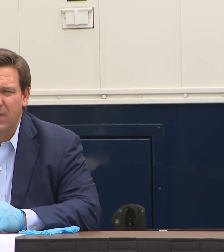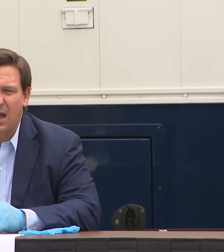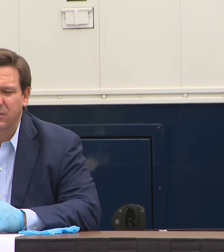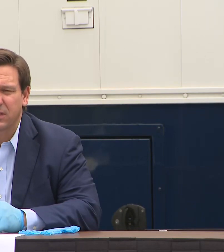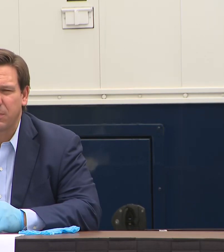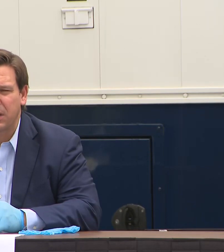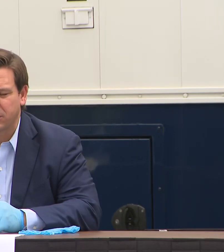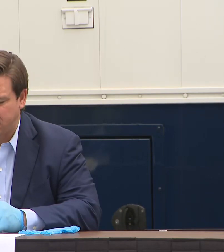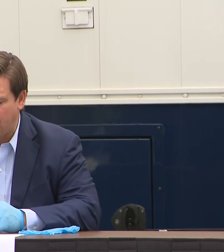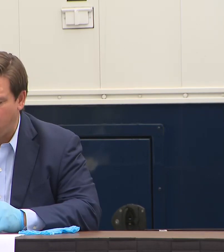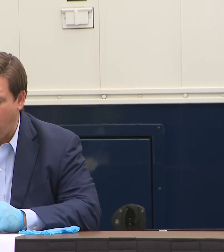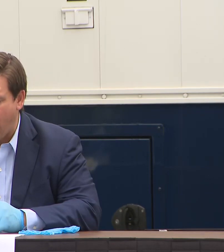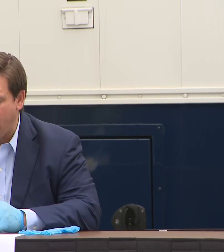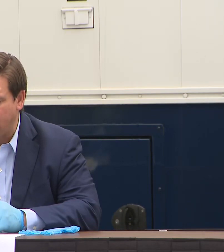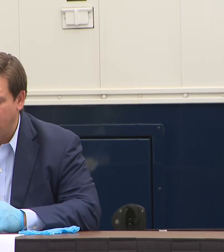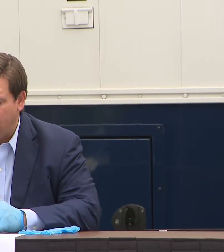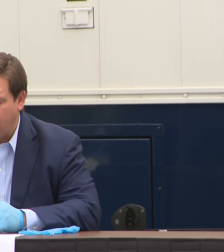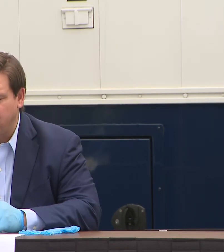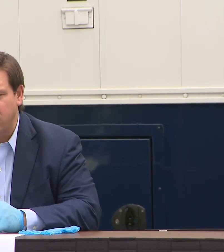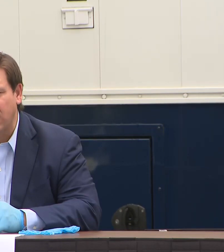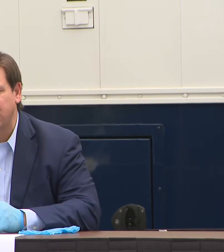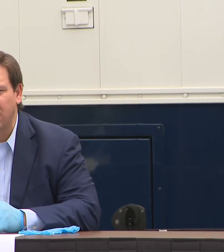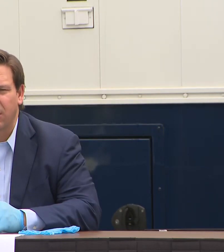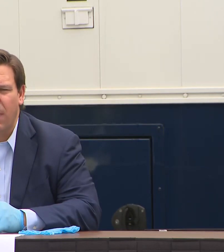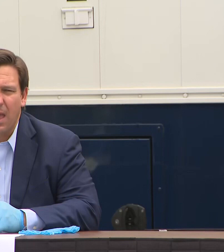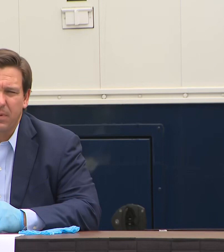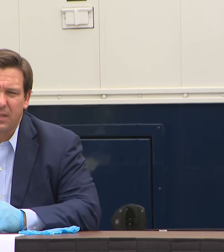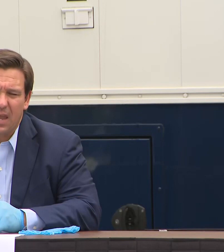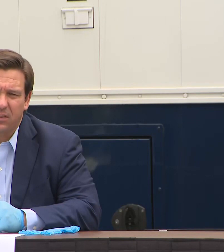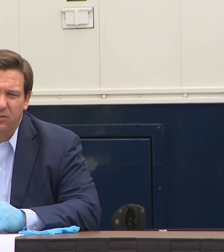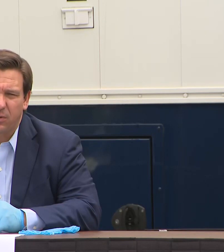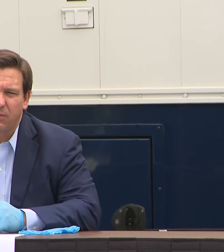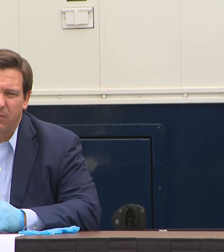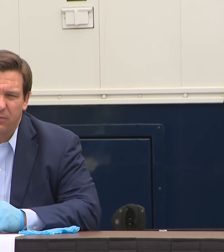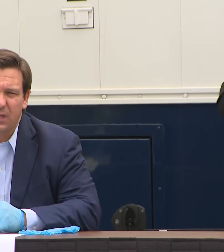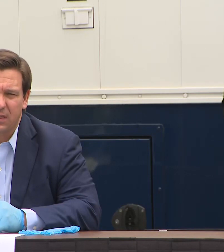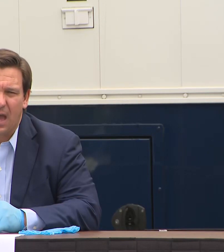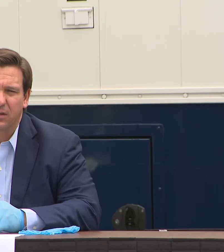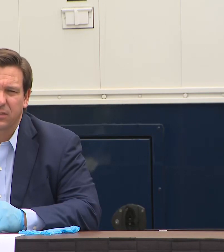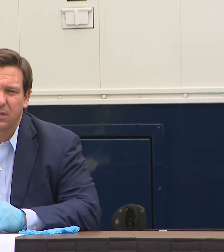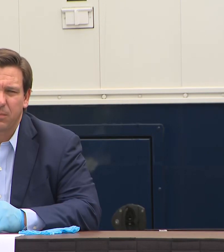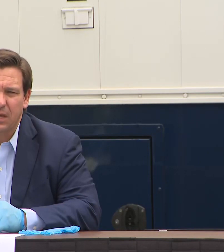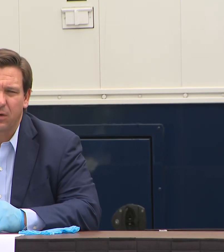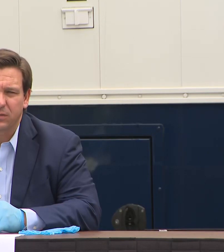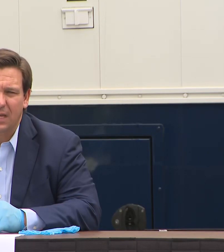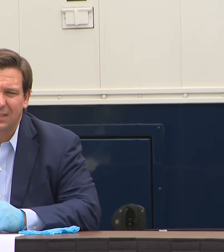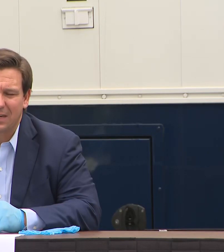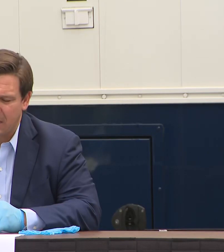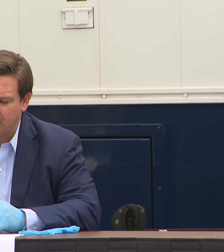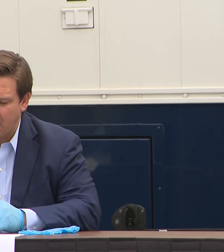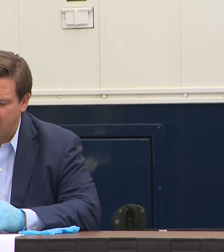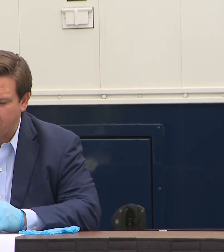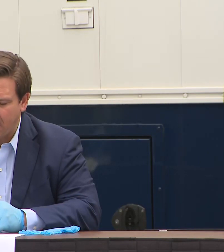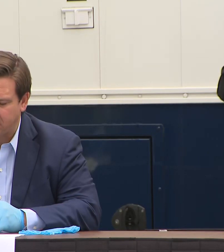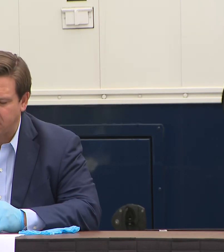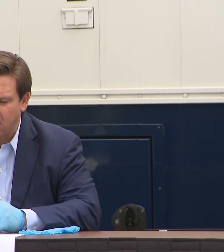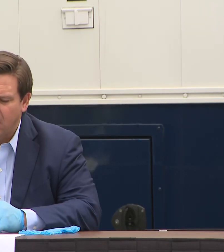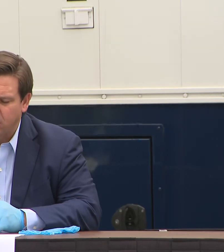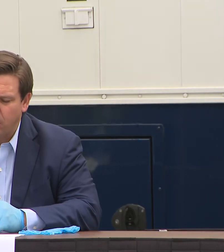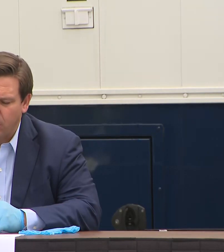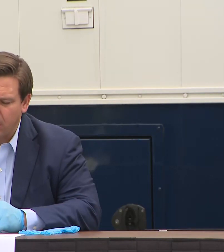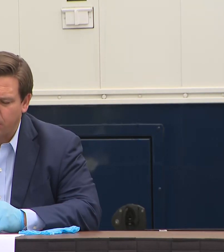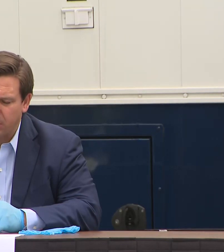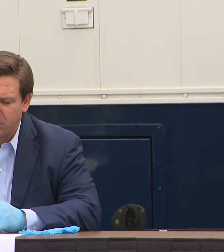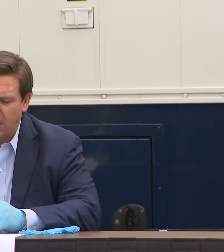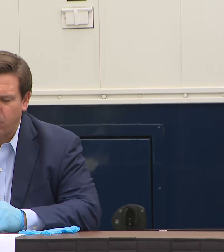45,000 meals statewide. Just here in Miami-Dade they're doing 50,000 meals that's in a daily basis.